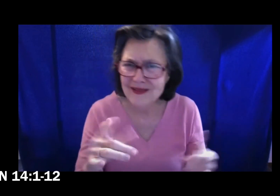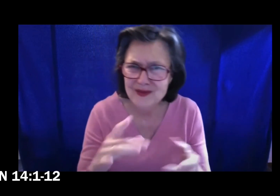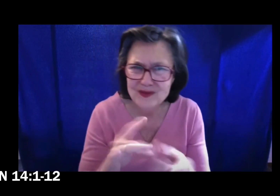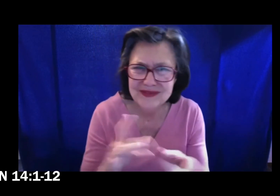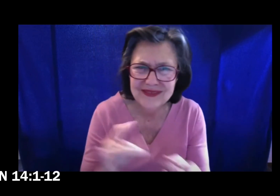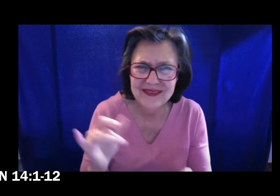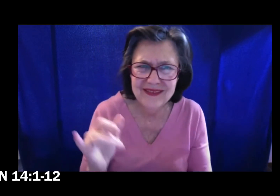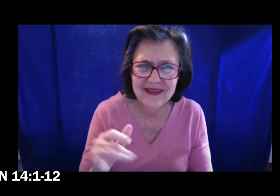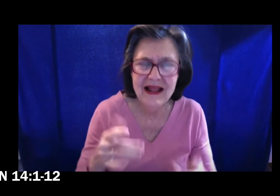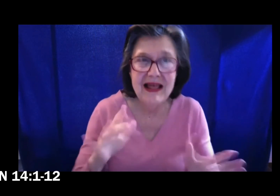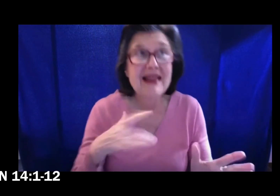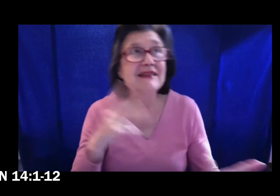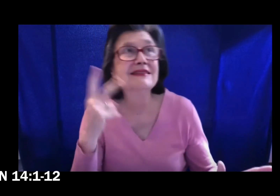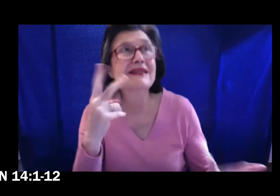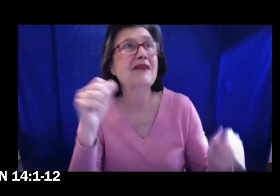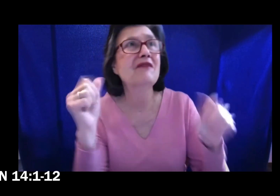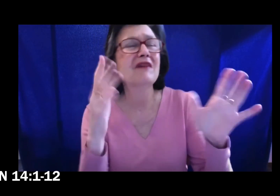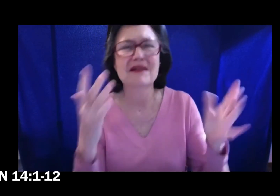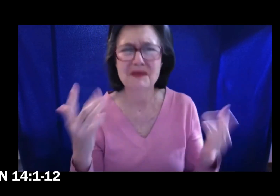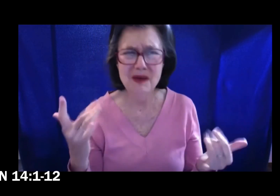How can you say, Show us the Father?